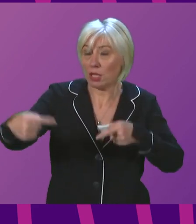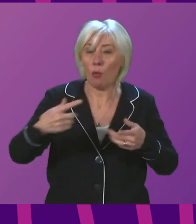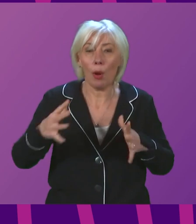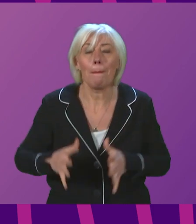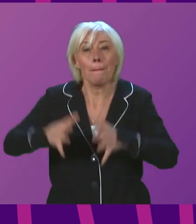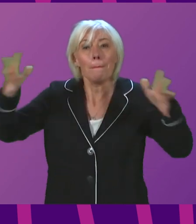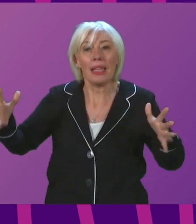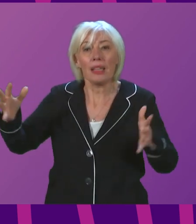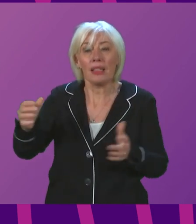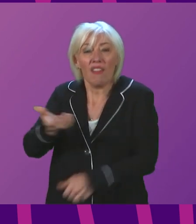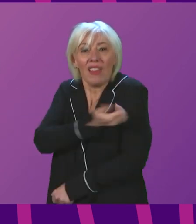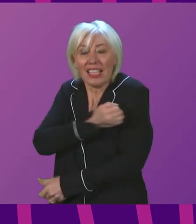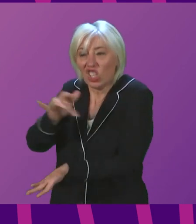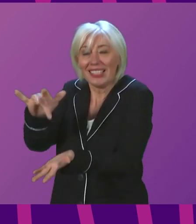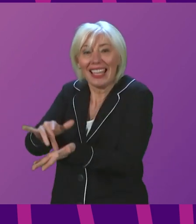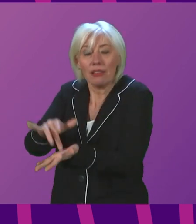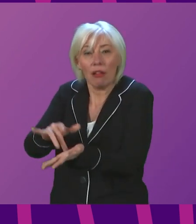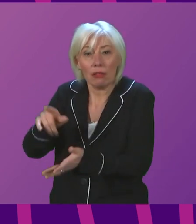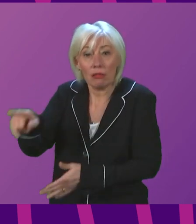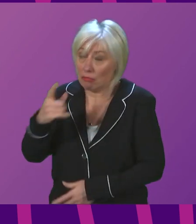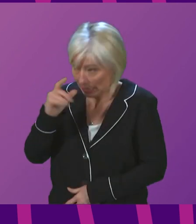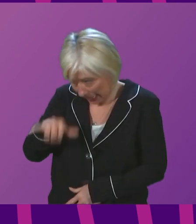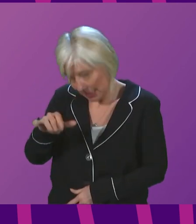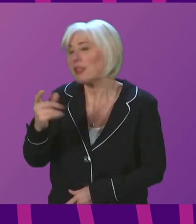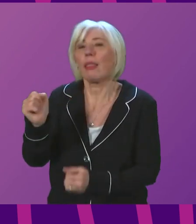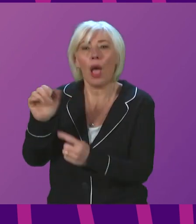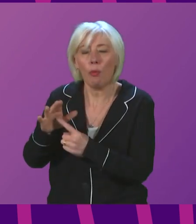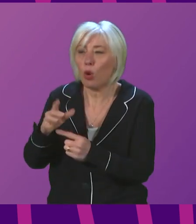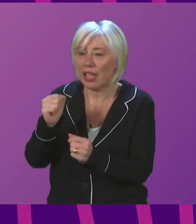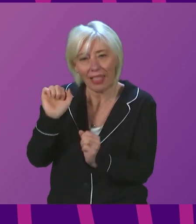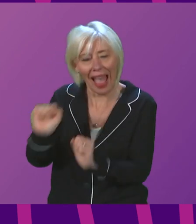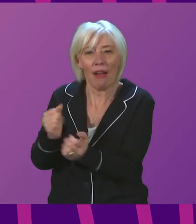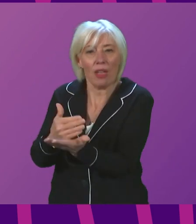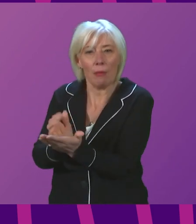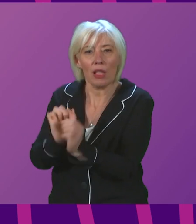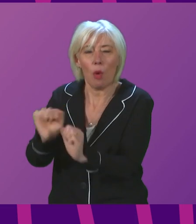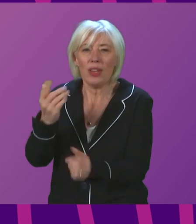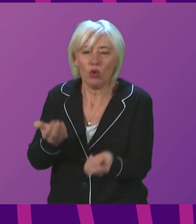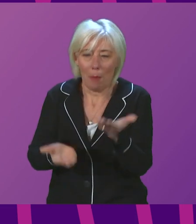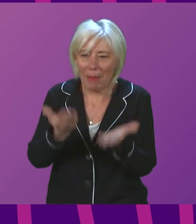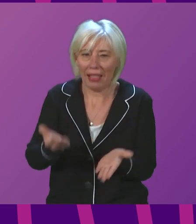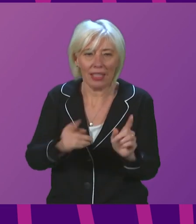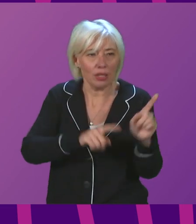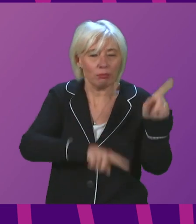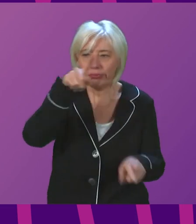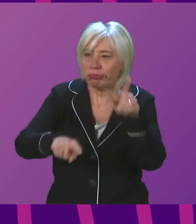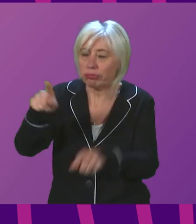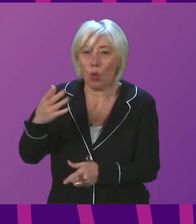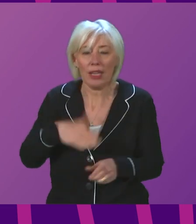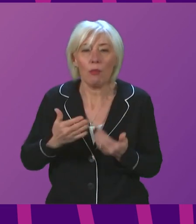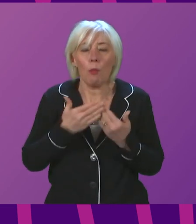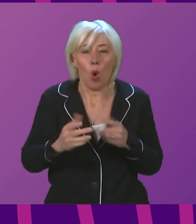vaccination centres. Mass vaccination centres do have a part to play, but we need a balance of provisions so that we have got much more community